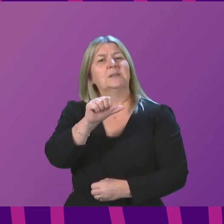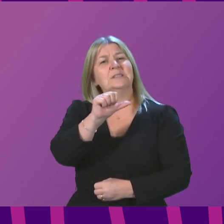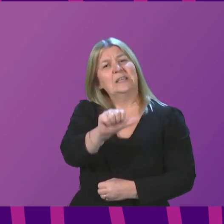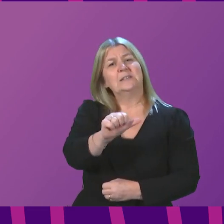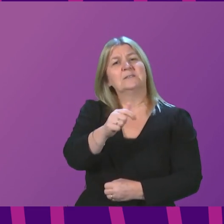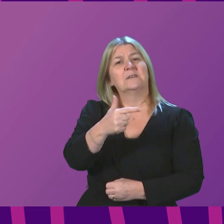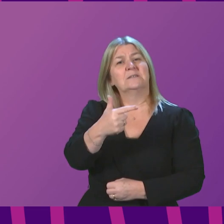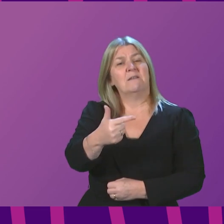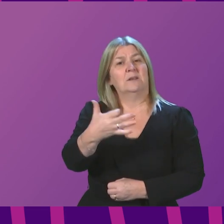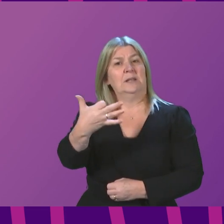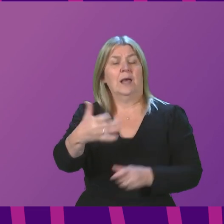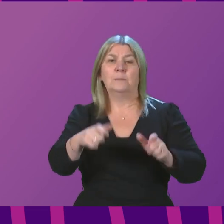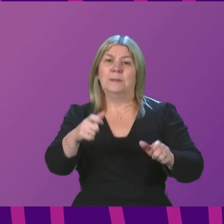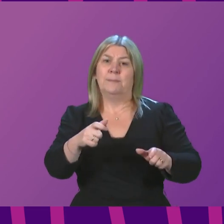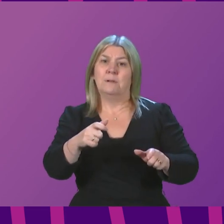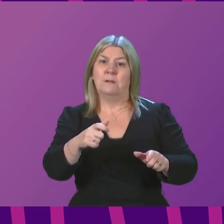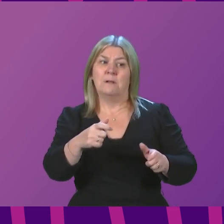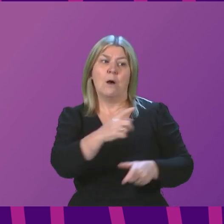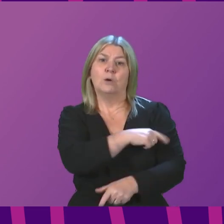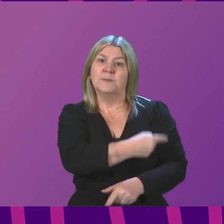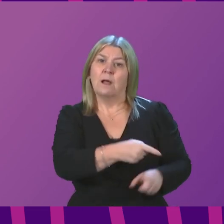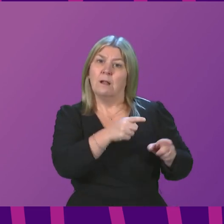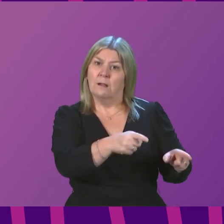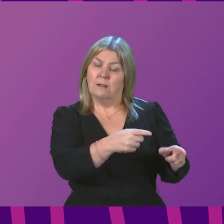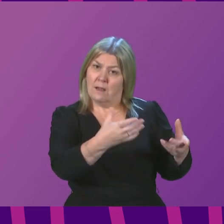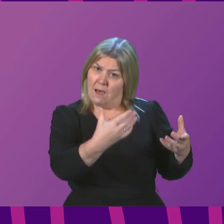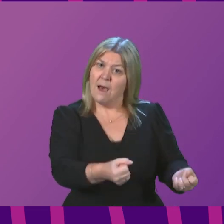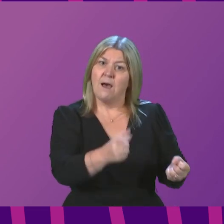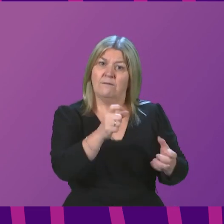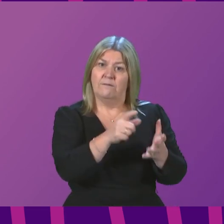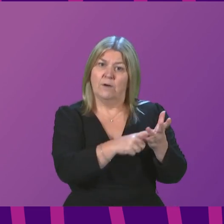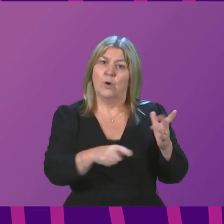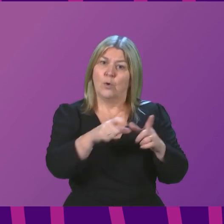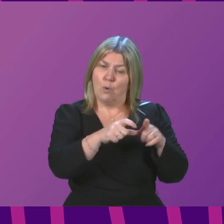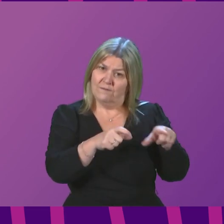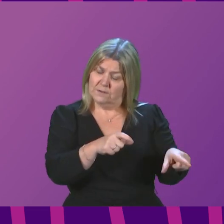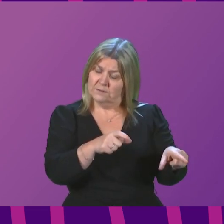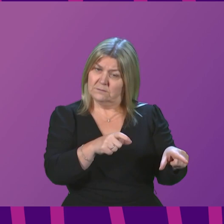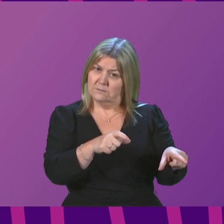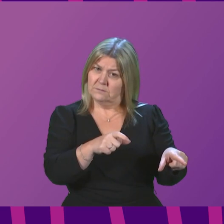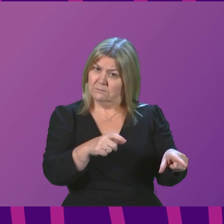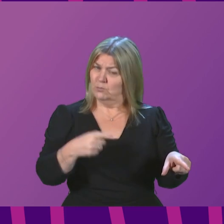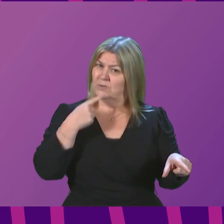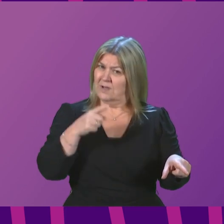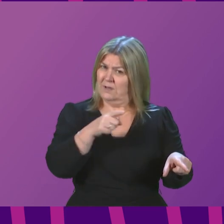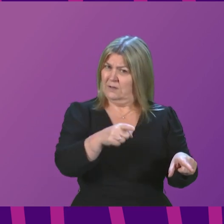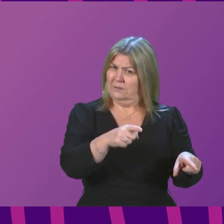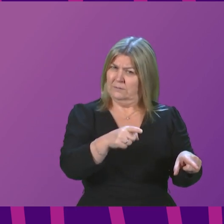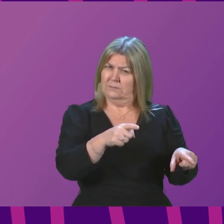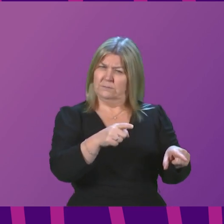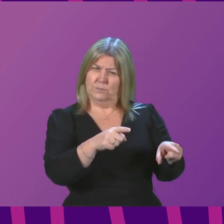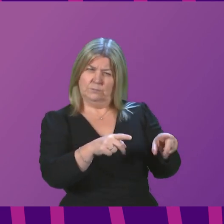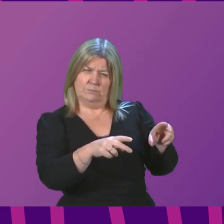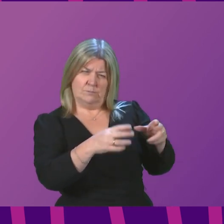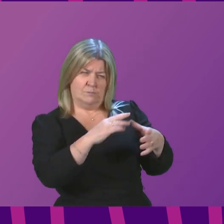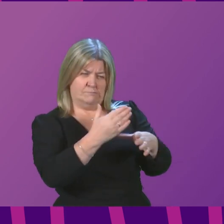people in hospital today with COVID-19, and that the Scottish Government would be breaking down that figure between those who are in hospital because